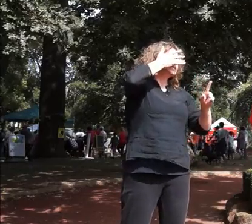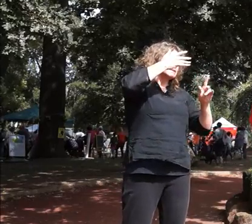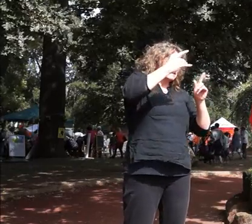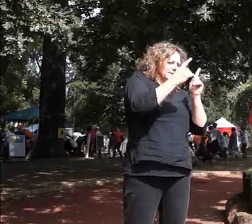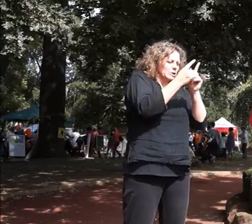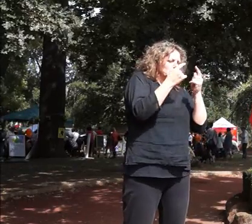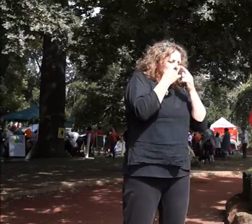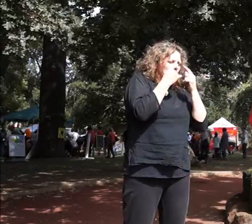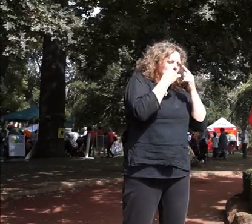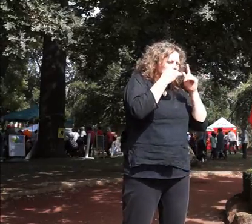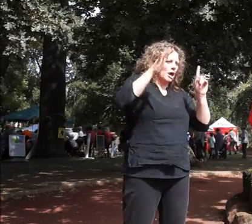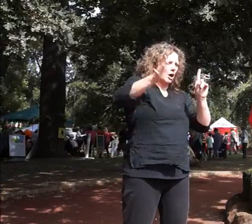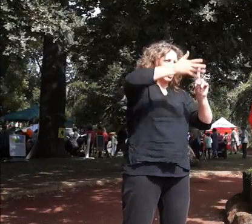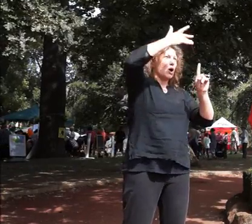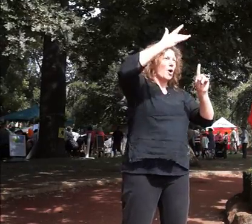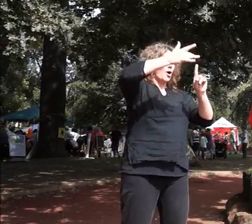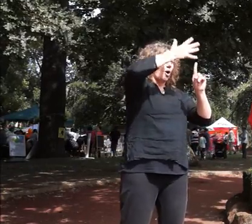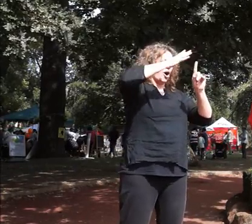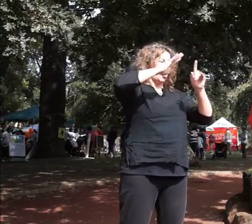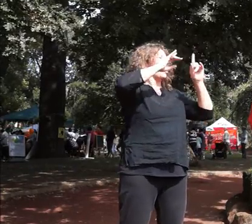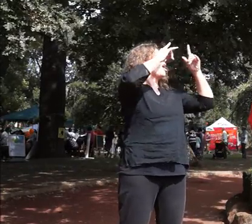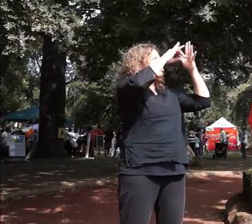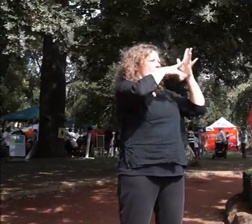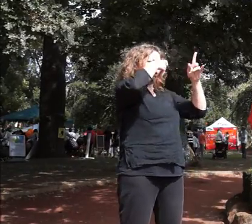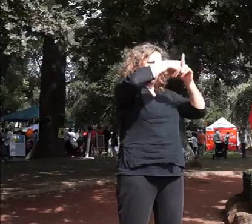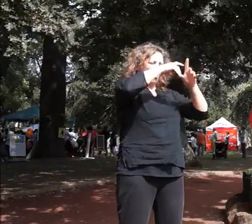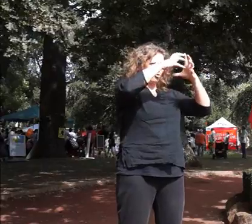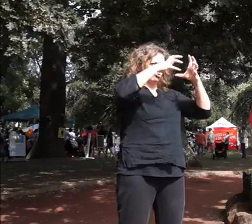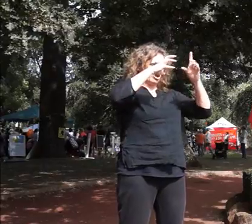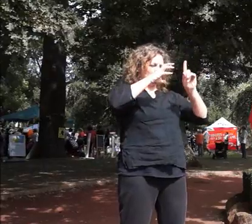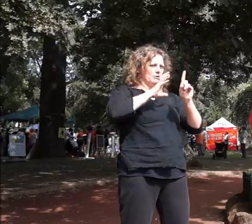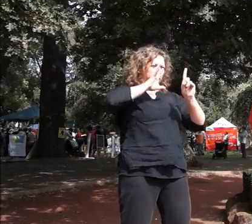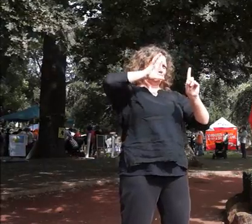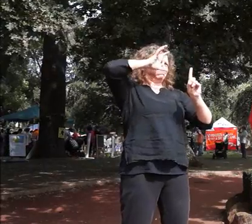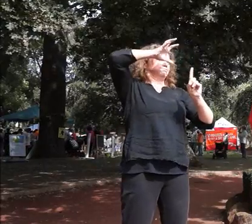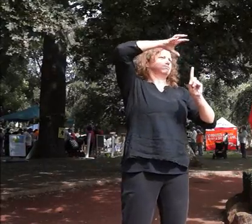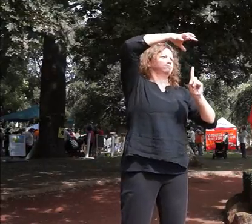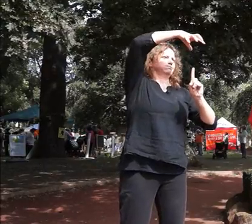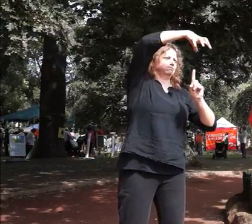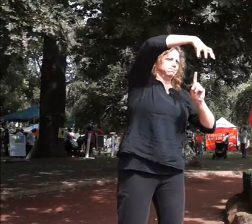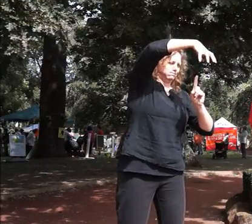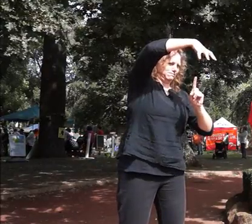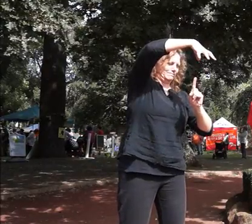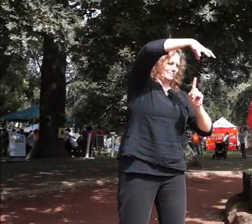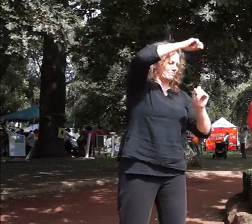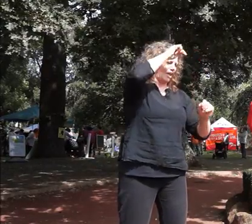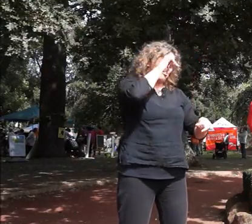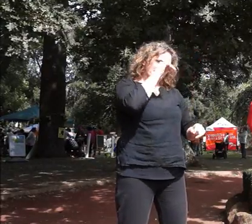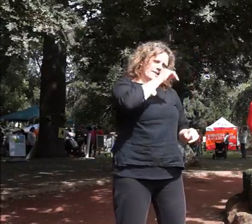the vast oak tree over your slight white form grows. This naughty tree may feel free